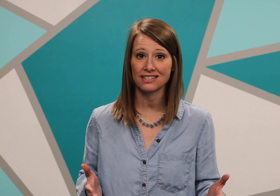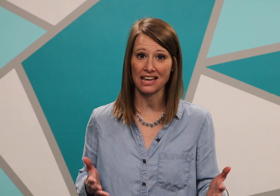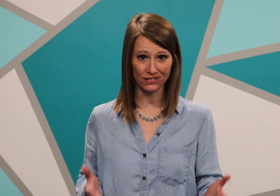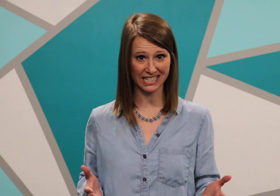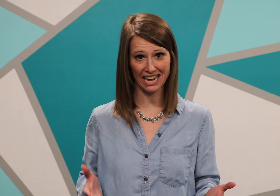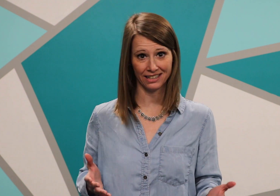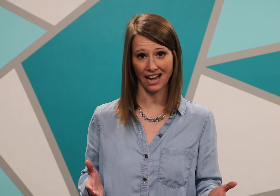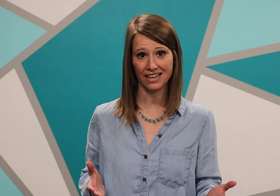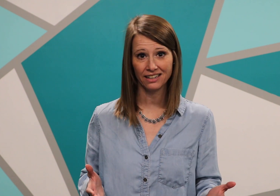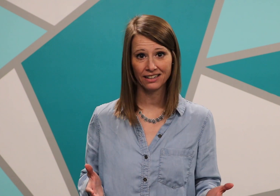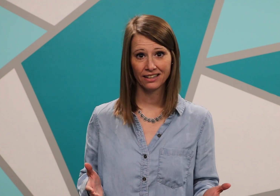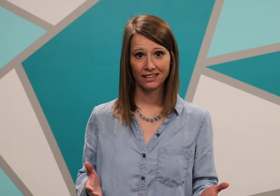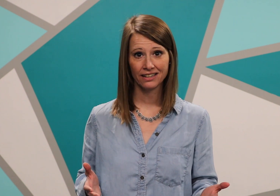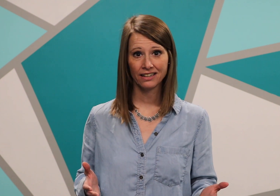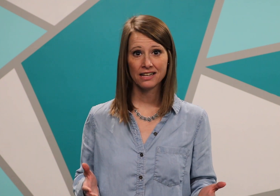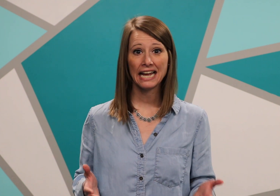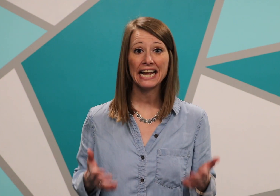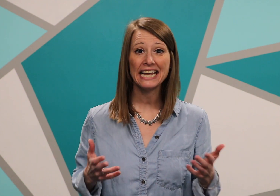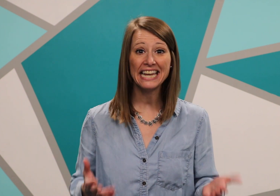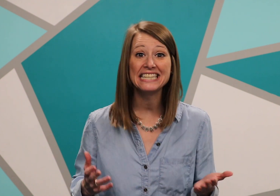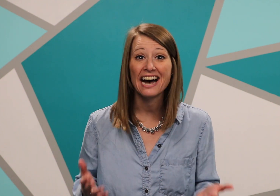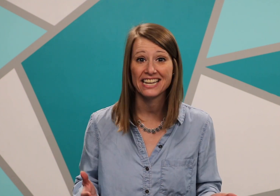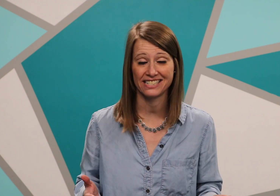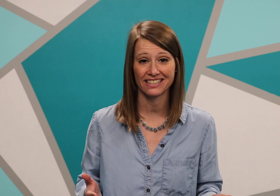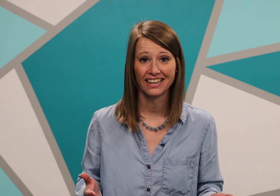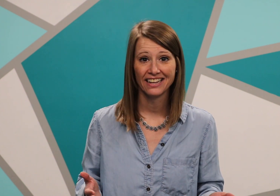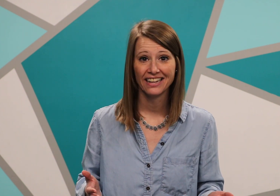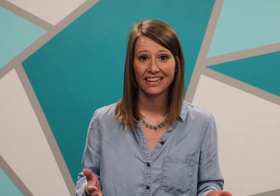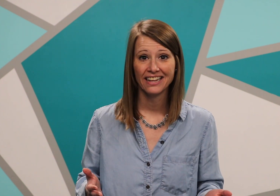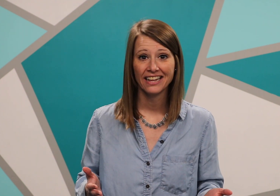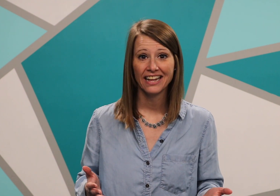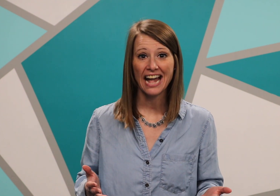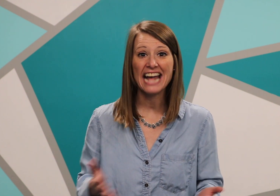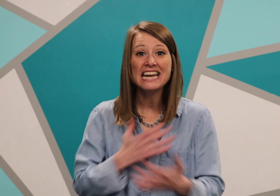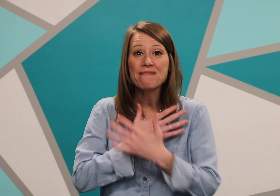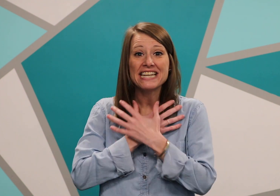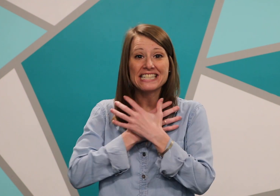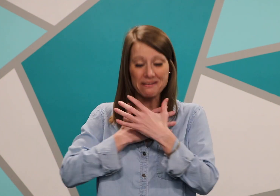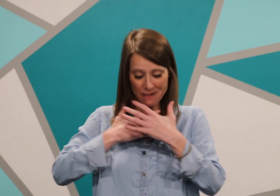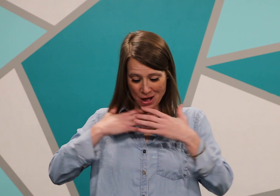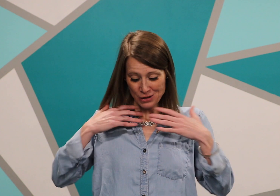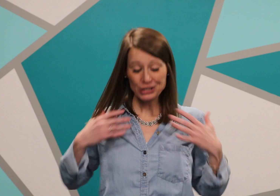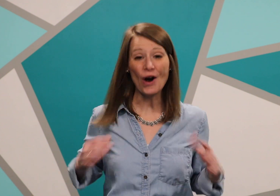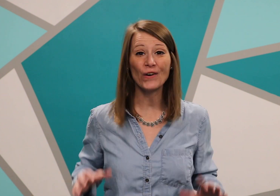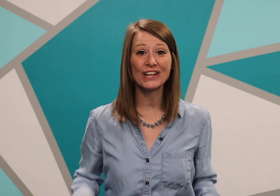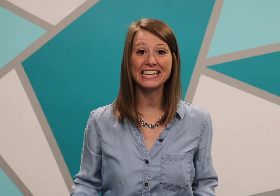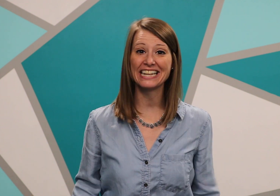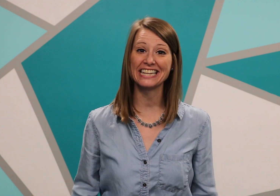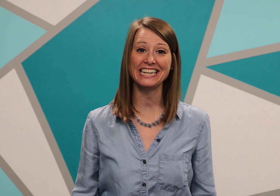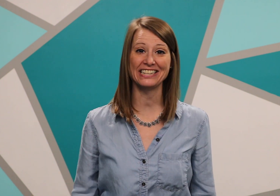they've said and done He does. And He makes them totally clean.